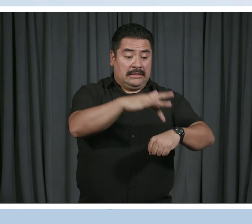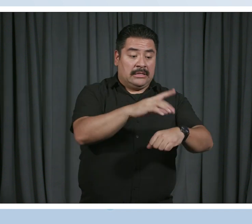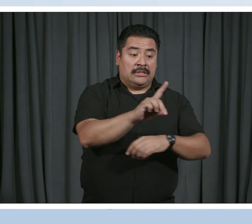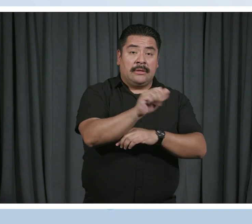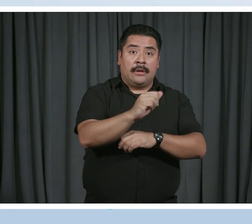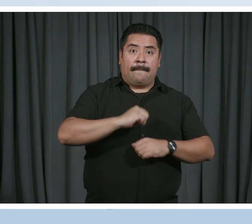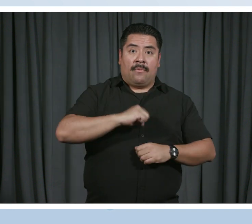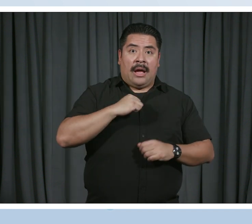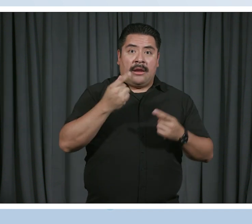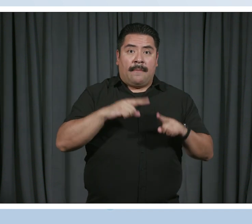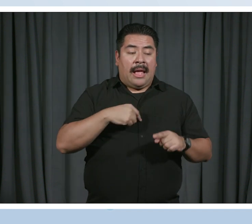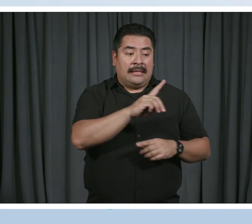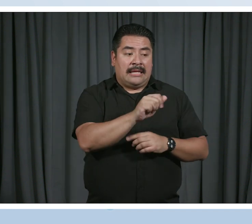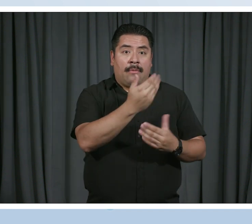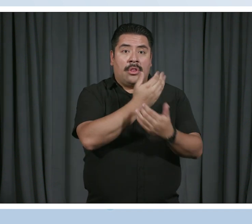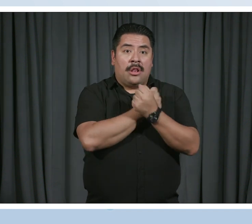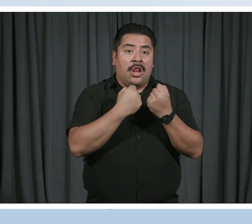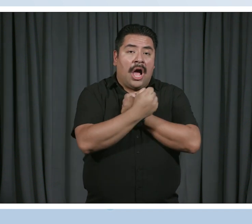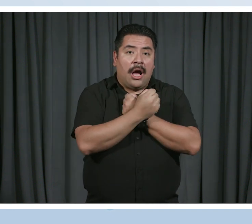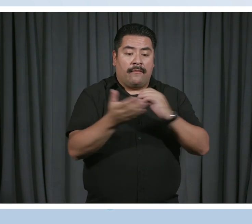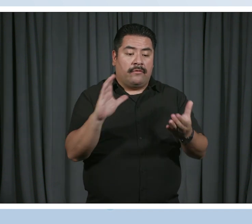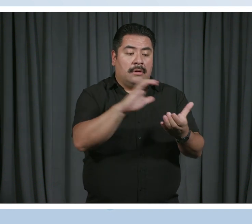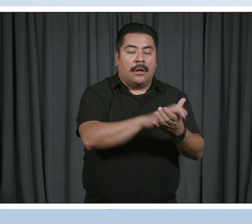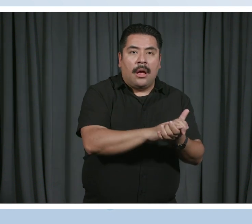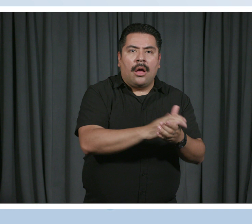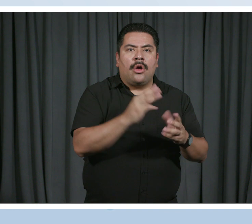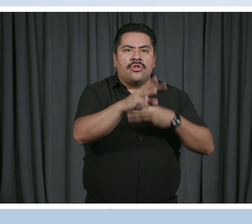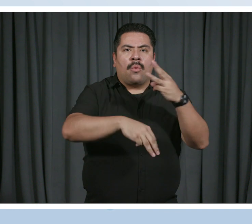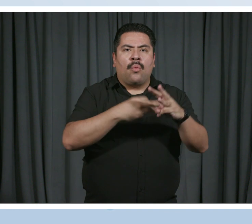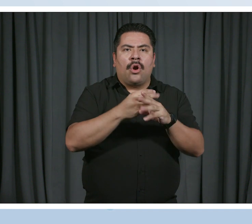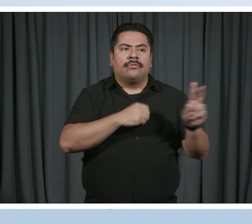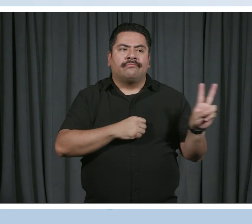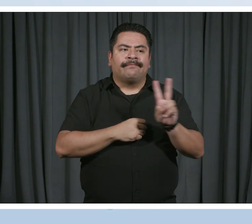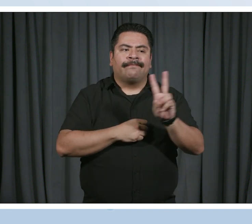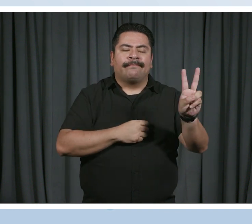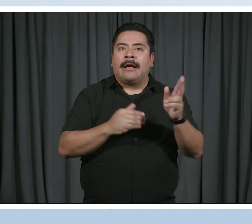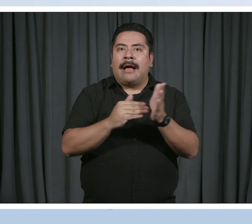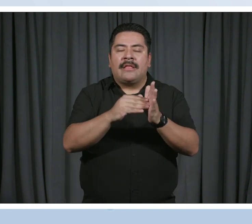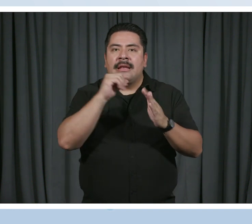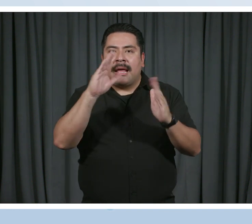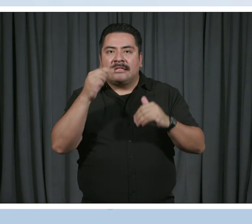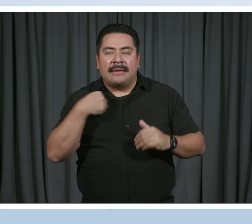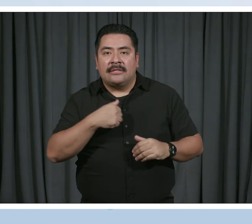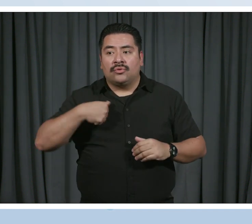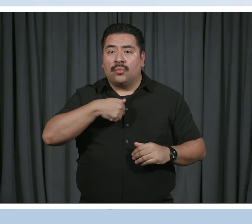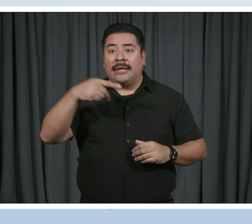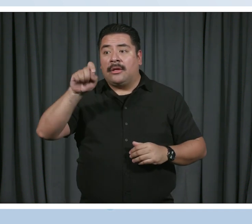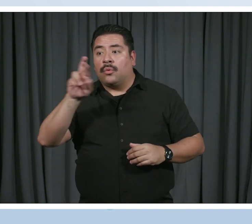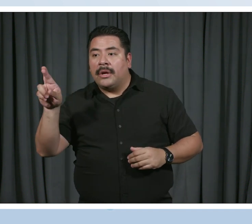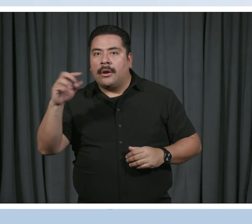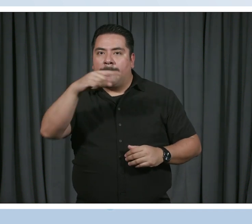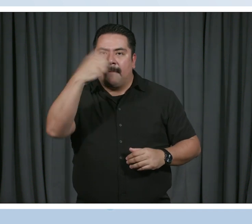the hand of my disabled love as we move through a world that does not often expect us. We are queer, we are black,